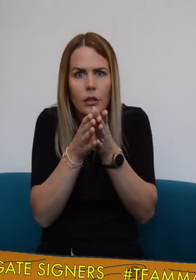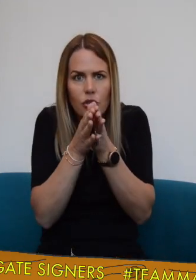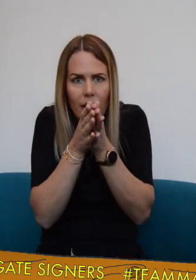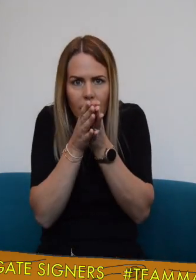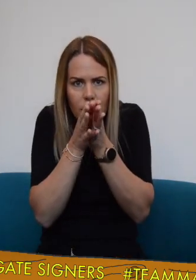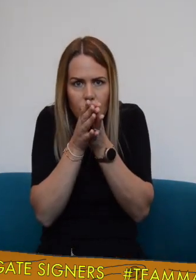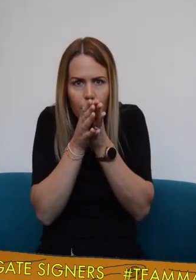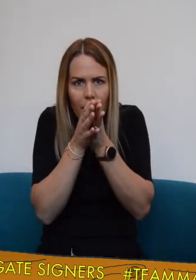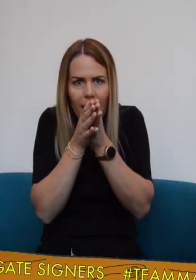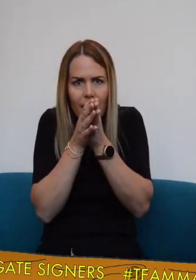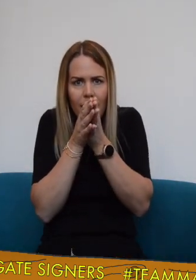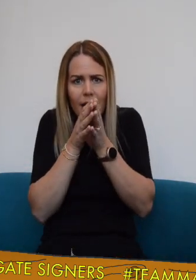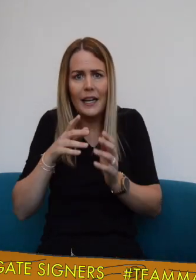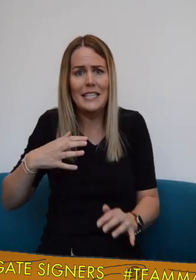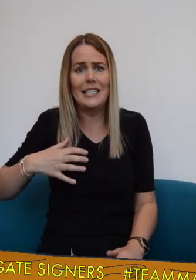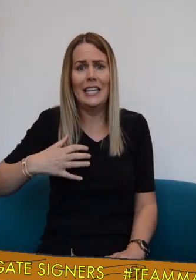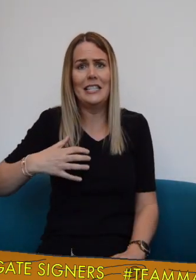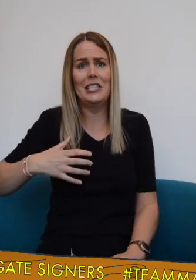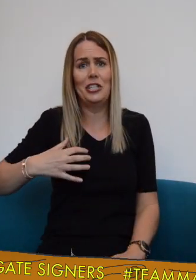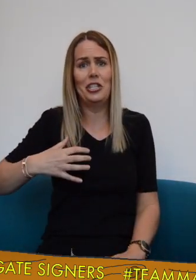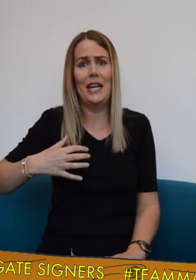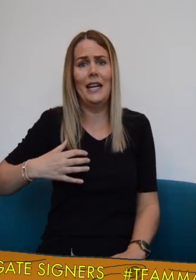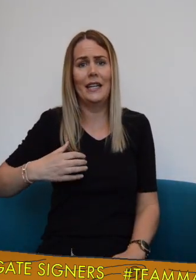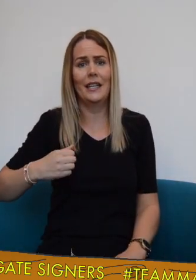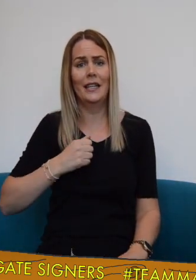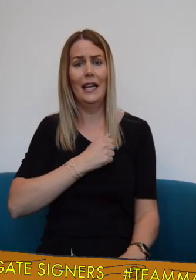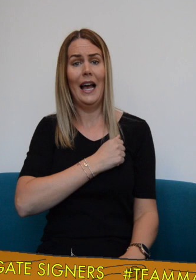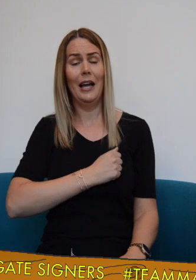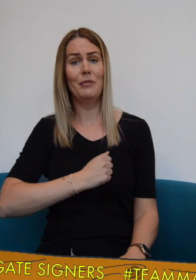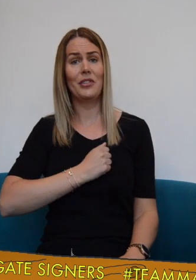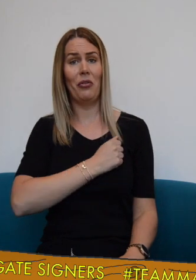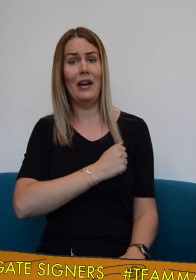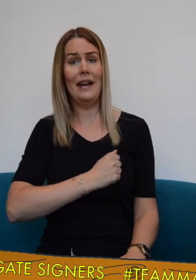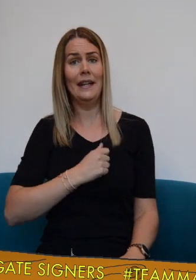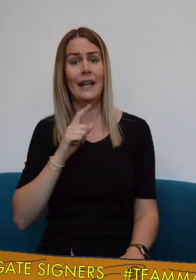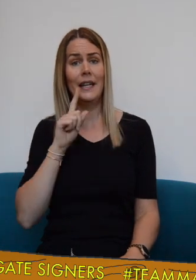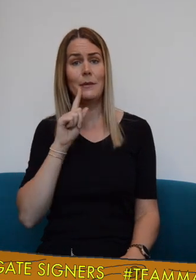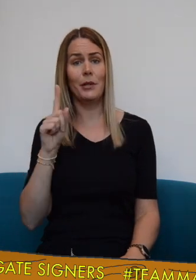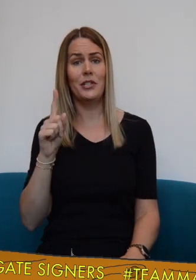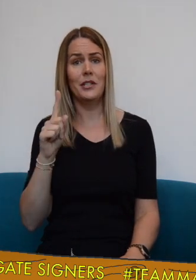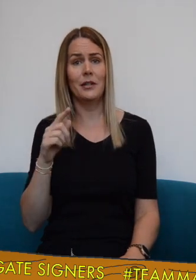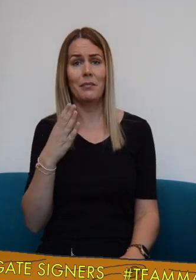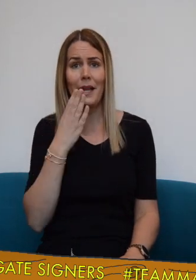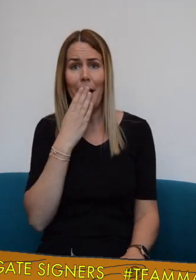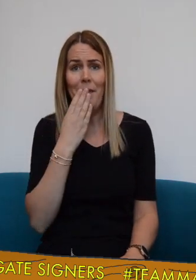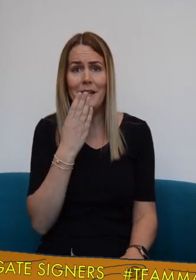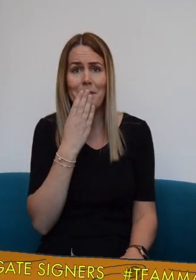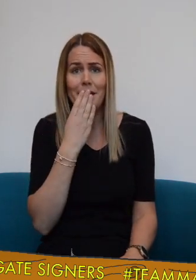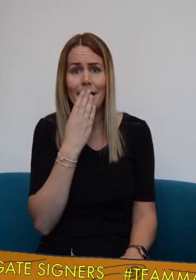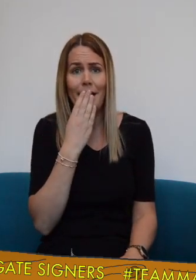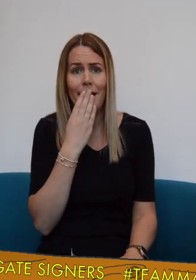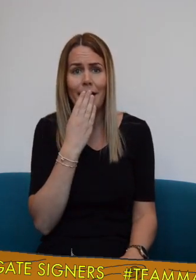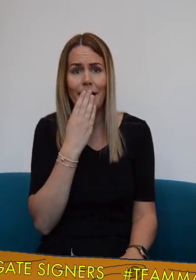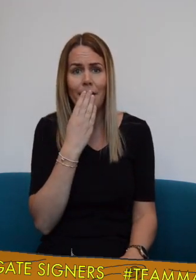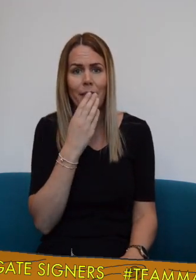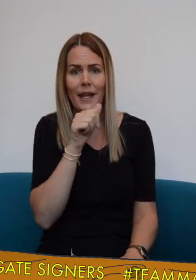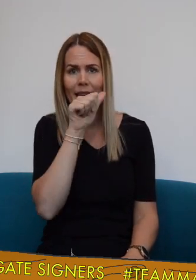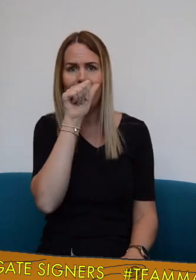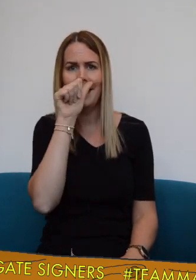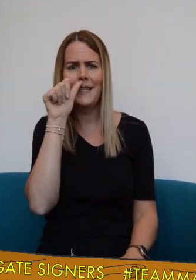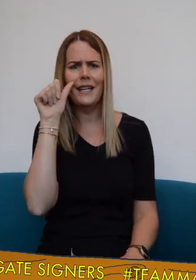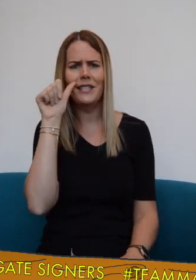The dragon drew back and started to shake. I'm sorry, he spluttered. I made a mistake.